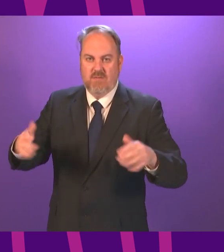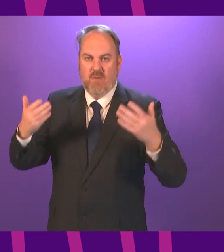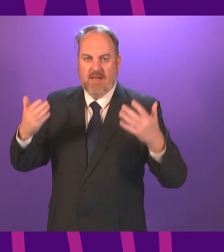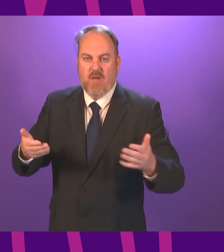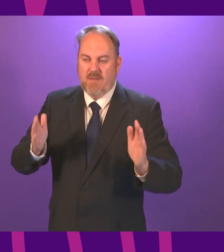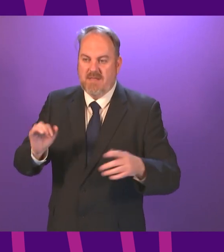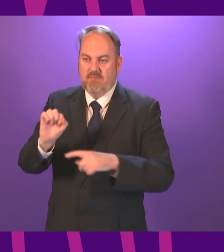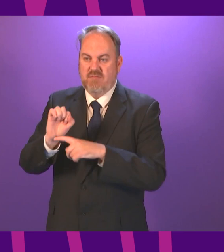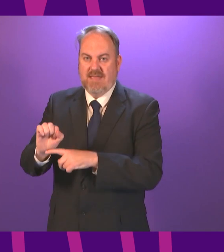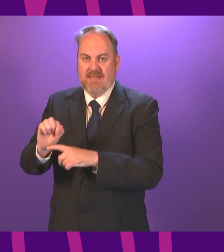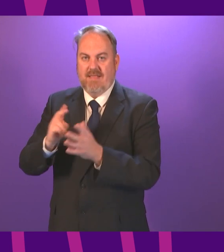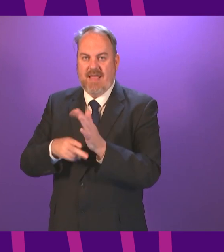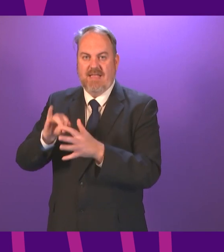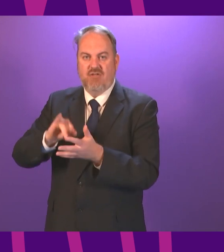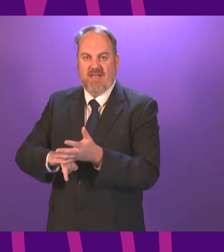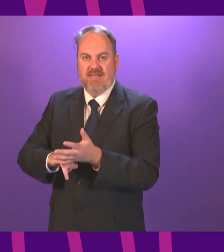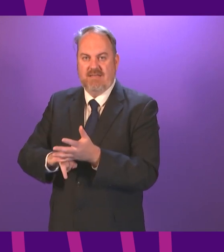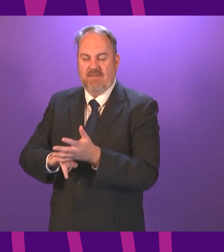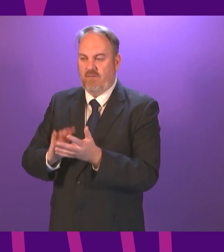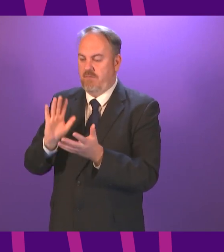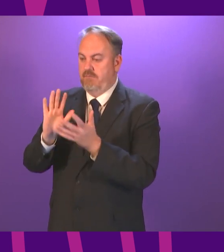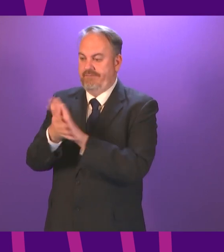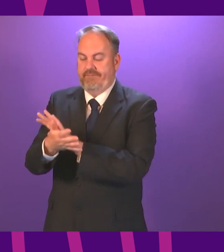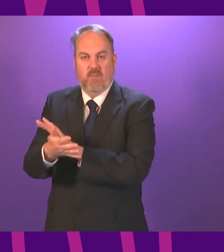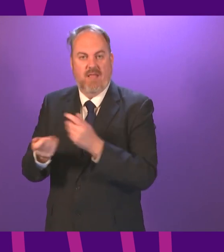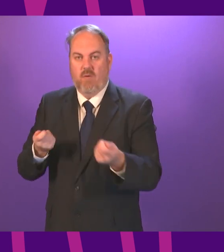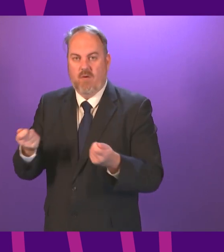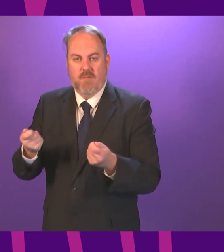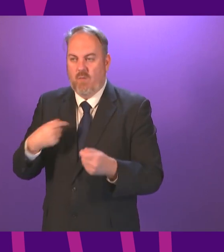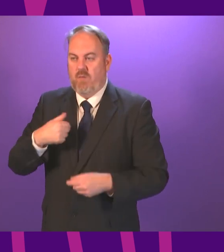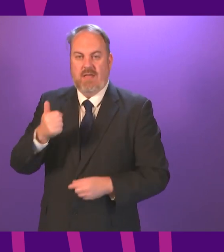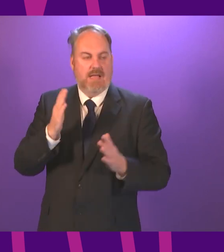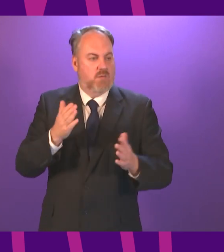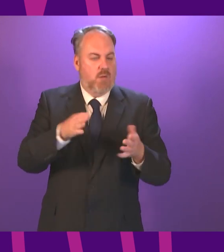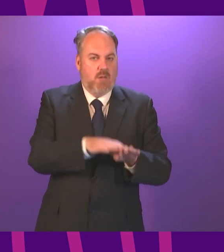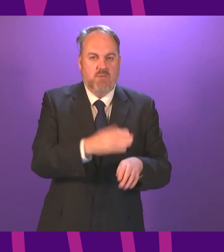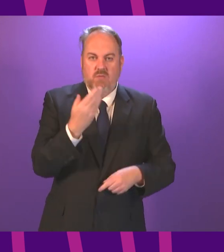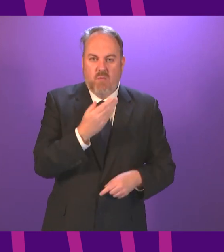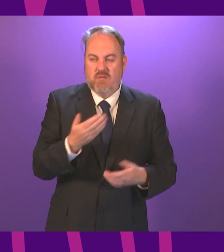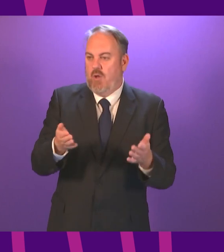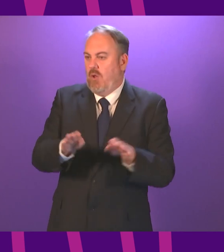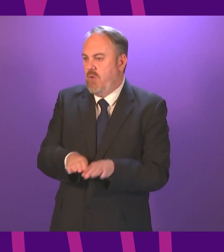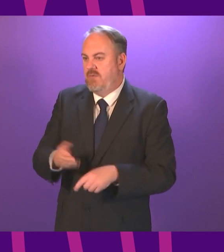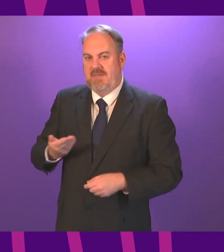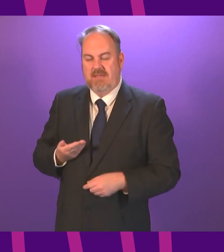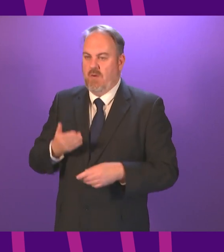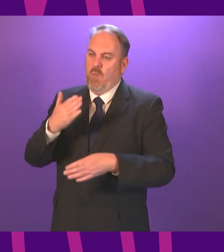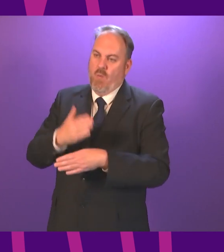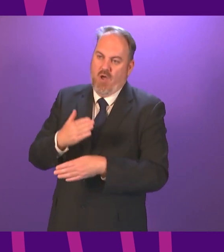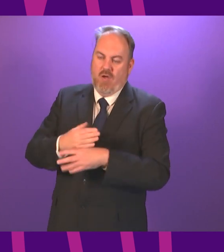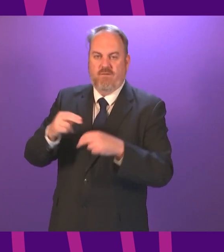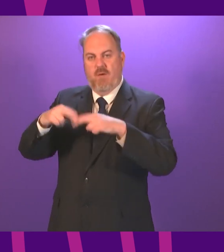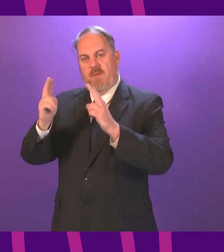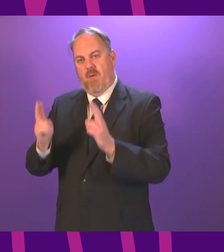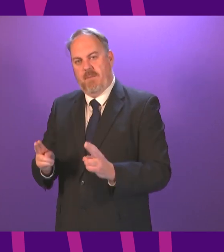now to protect our NHS from being overwhelmed. Schools and businesses would close, homeworking would become the new norm and we would have to teach